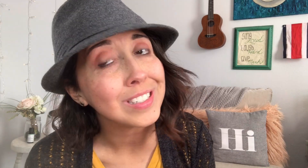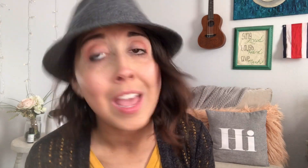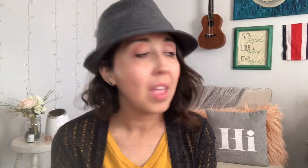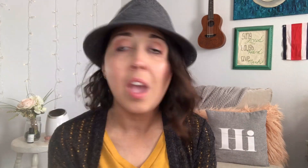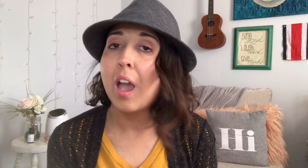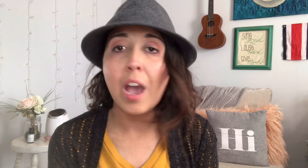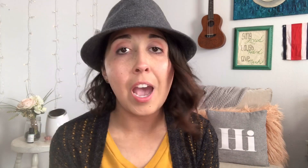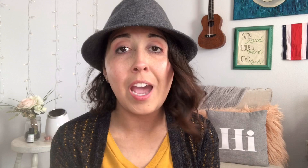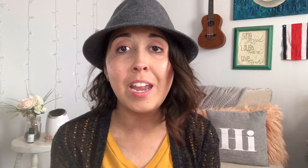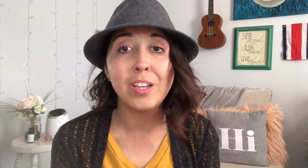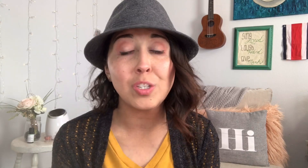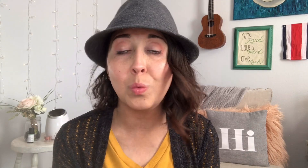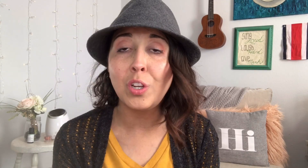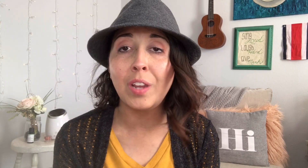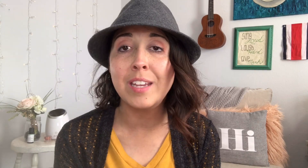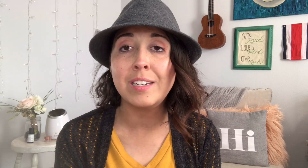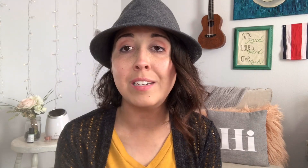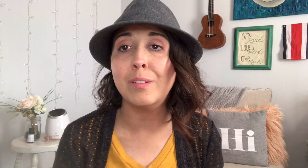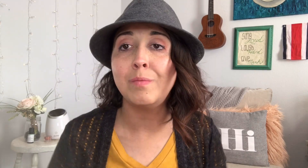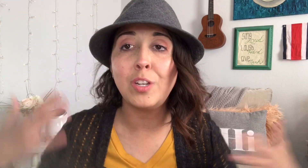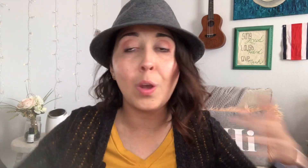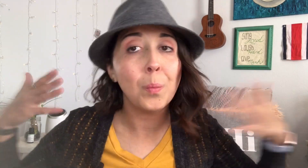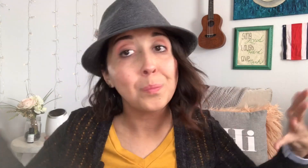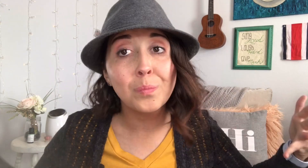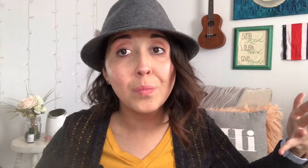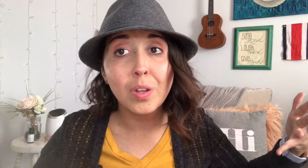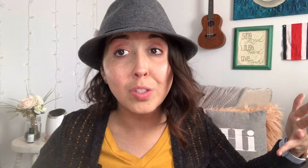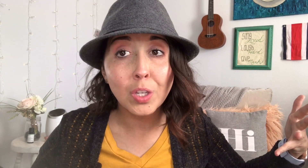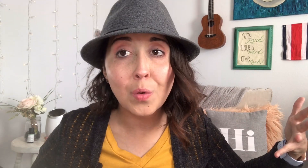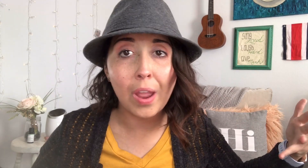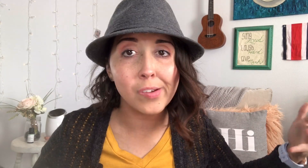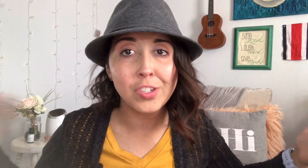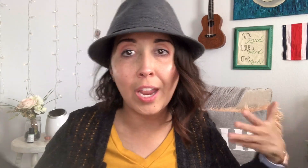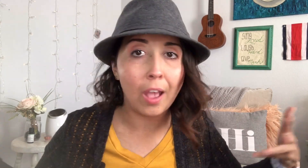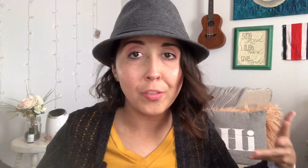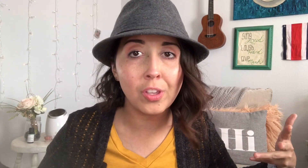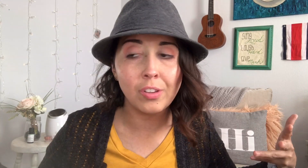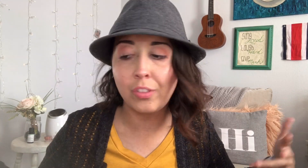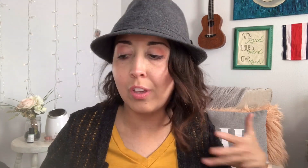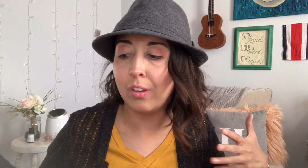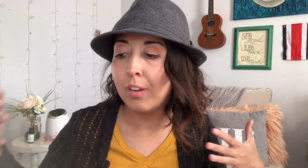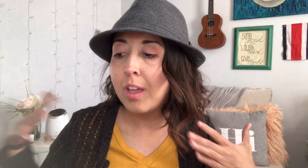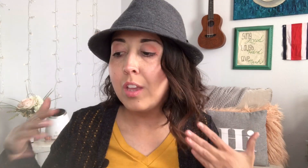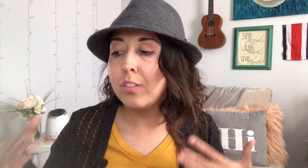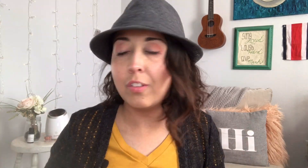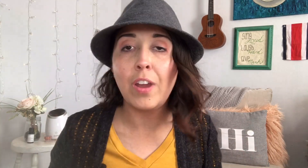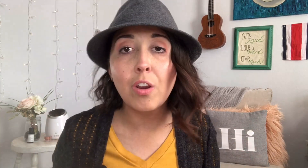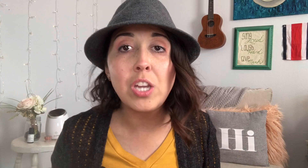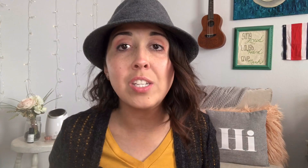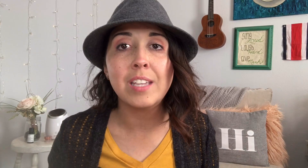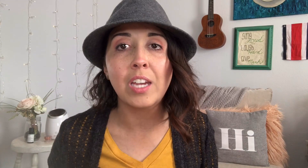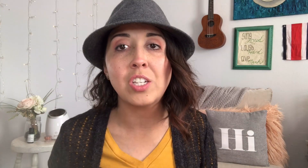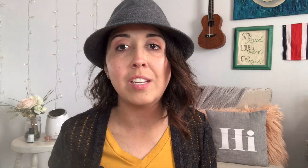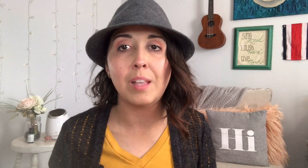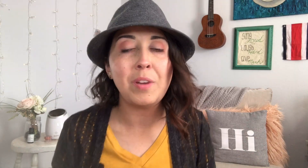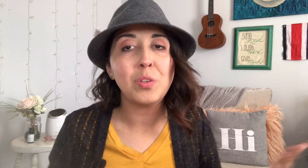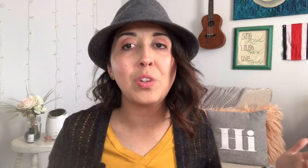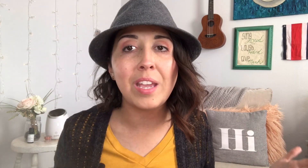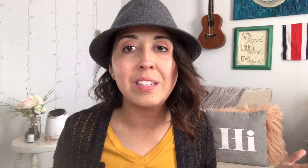I just want you guys to you know look around check out the the Federation section let me know what you guys